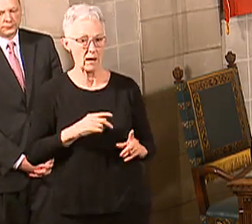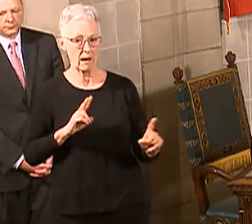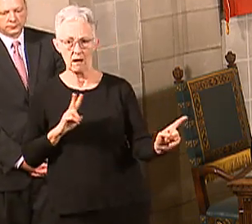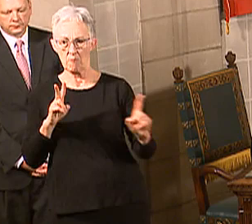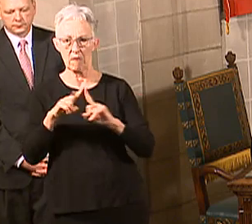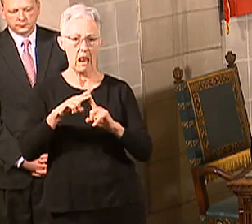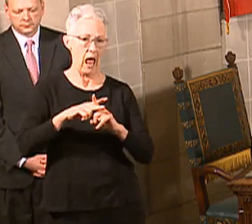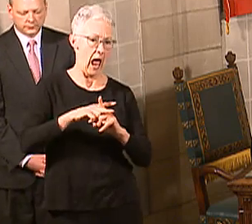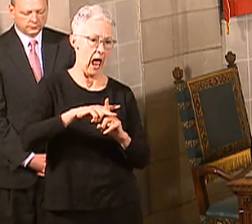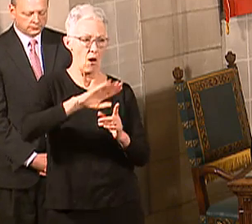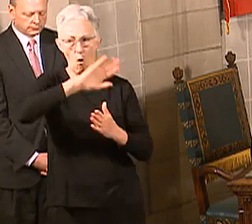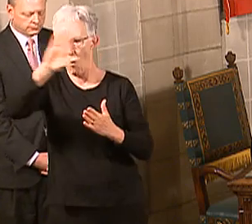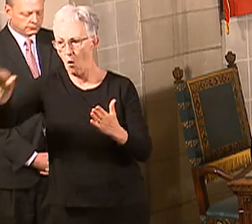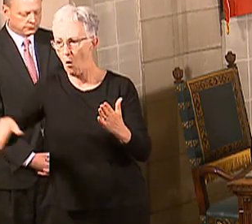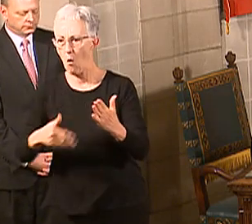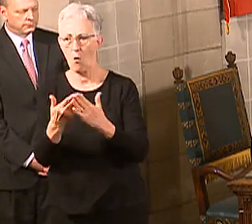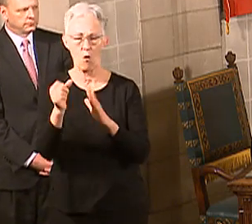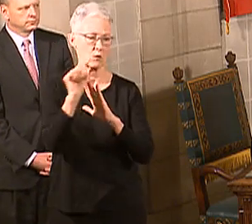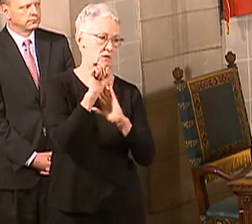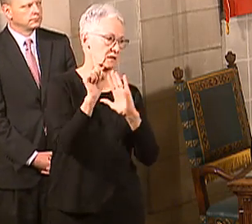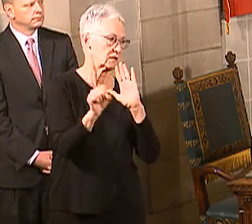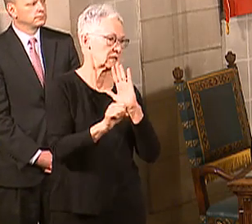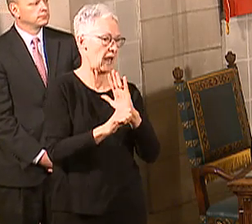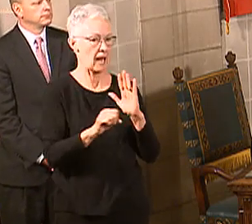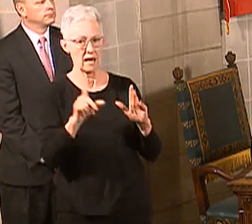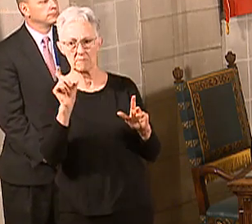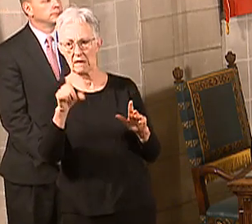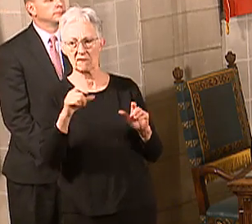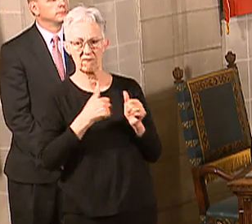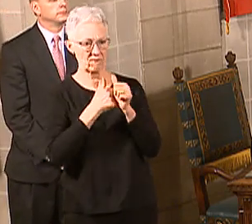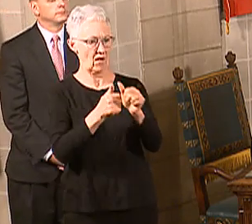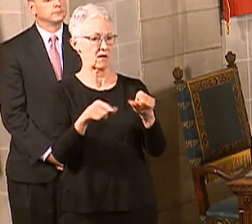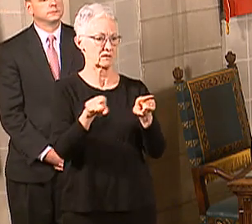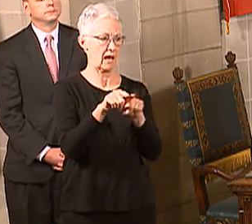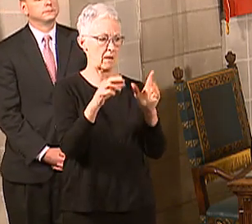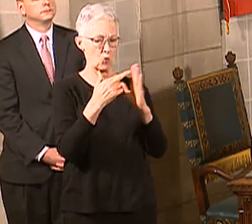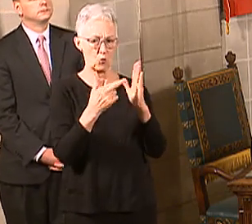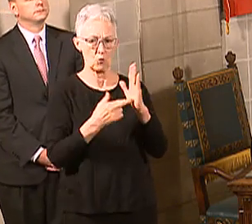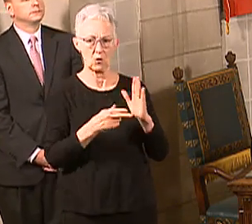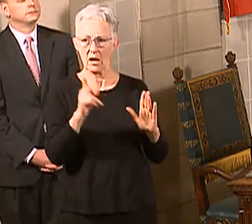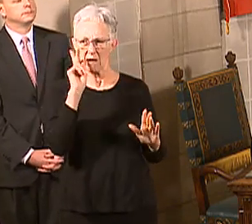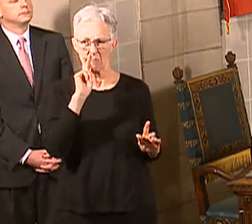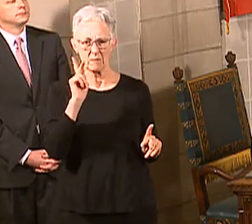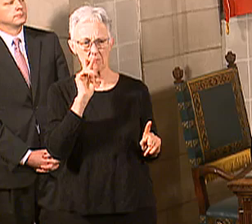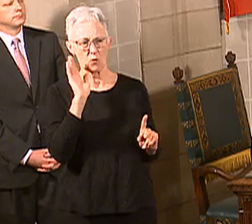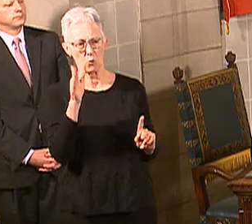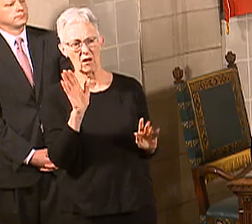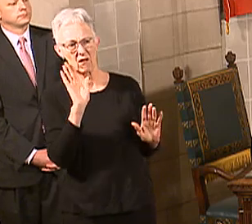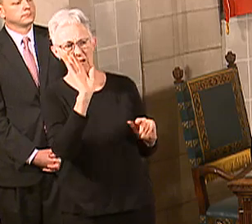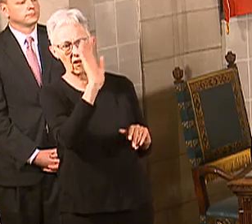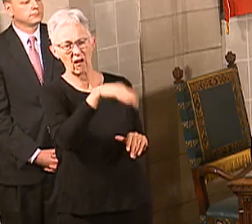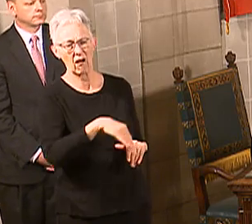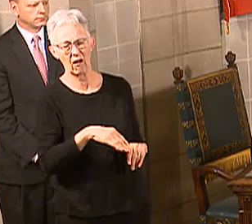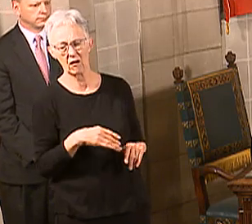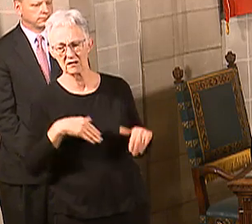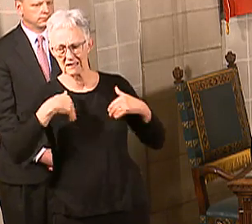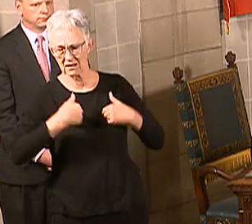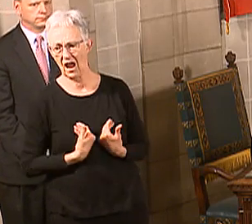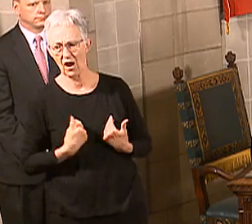washing your hands and the six feet social distance, physical distance, you know, that sort of thing, the limiting groups to 10 people.